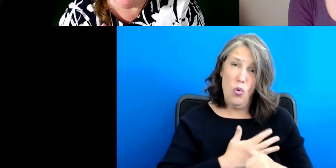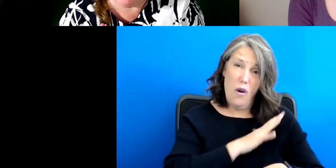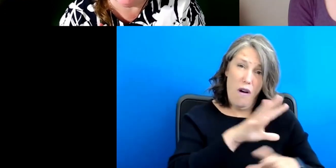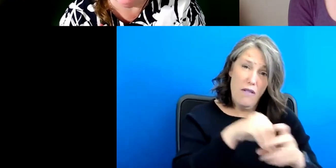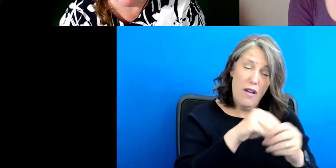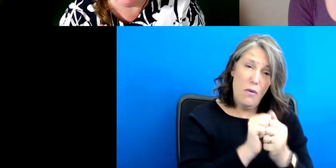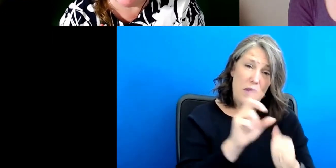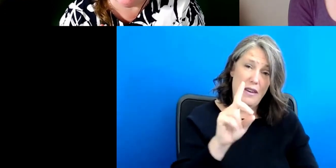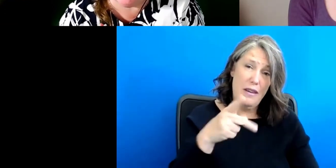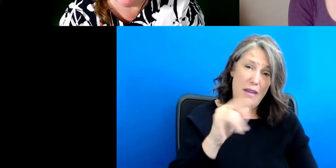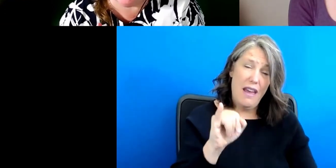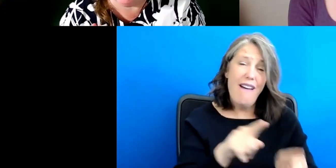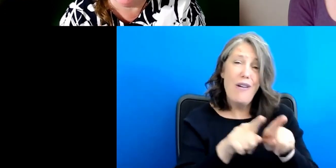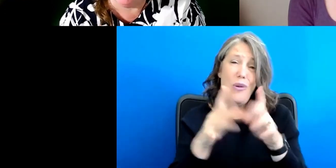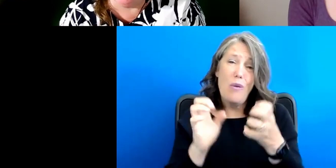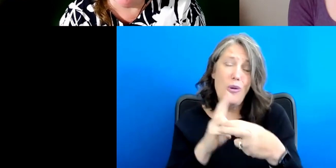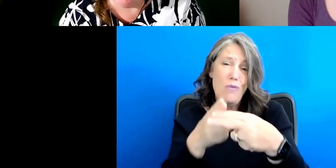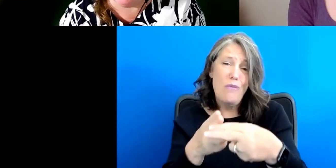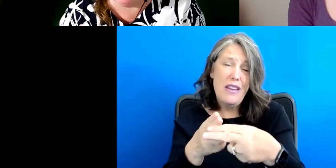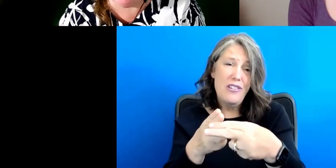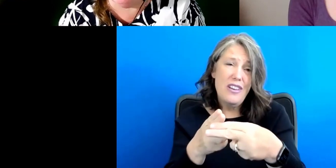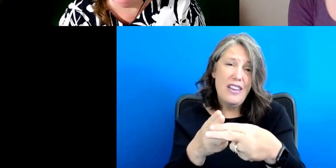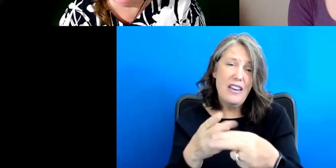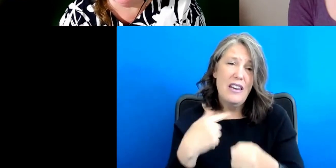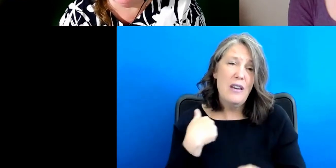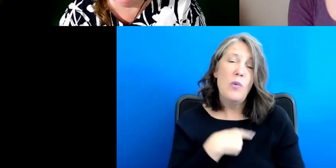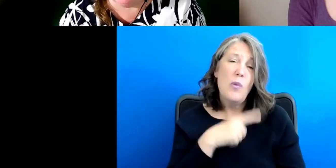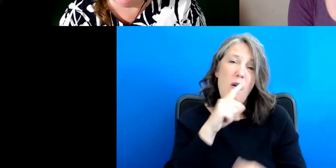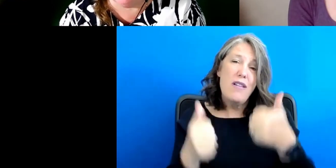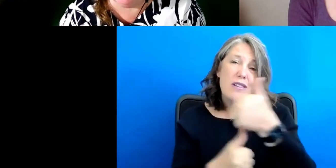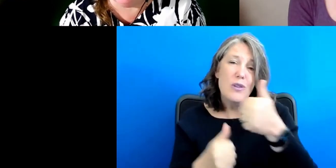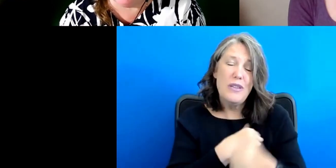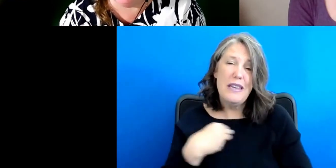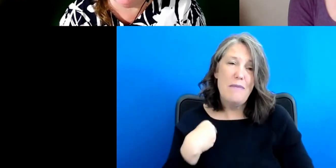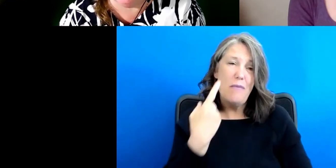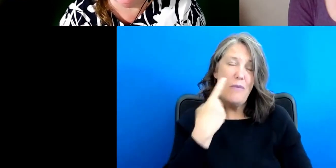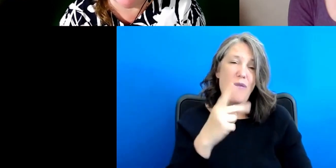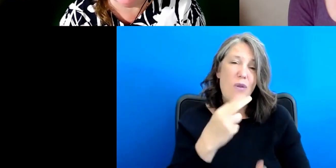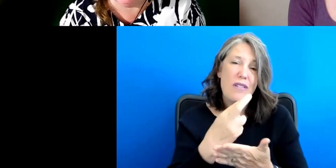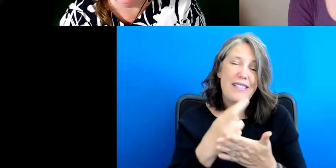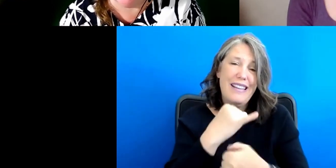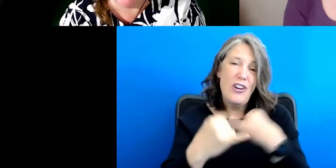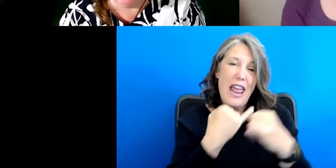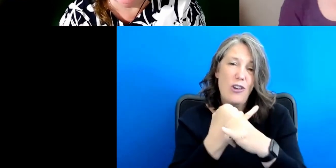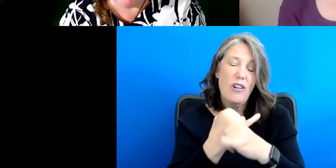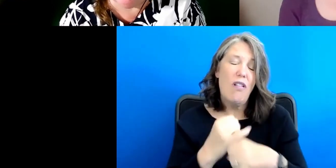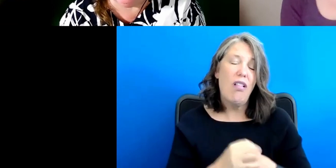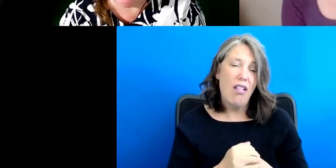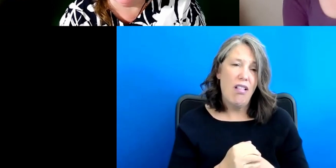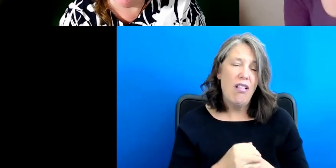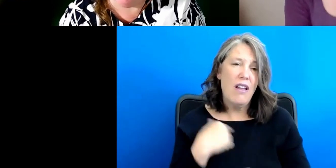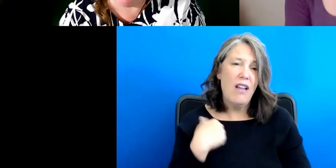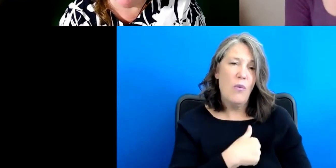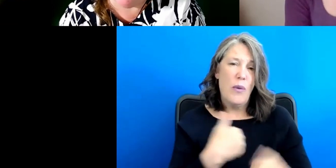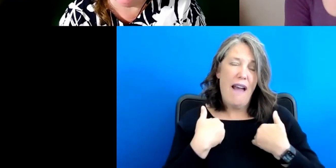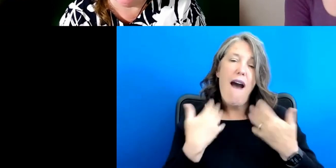DPI, I'd also like to mention that we're an associate member of Rehabilitation International. We have